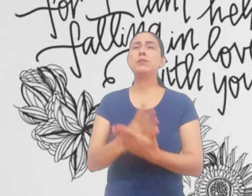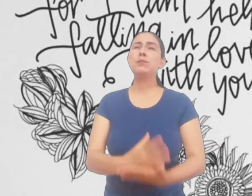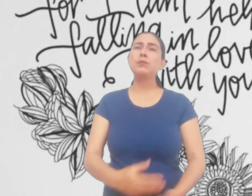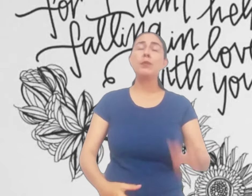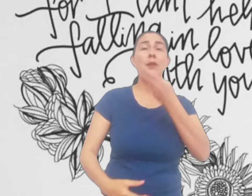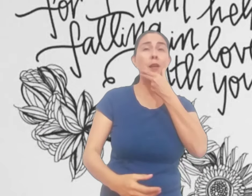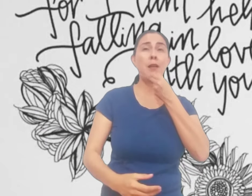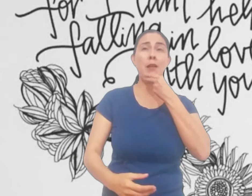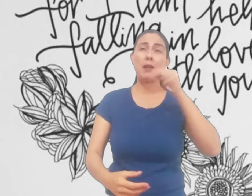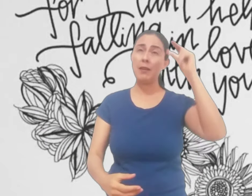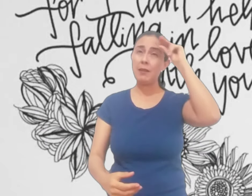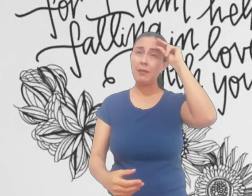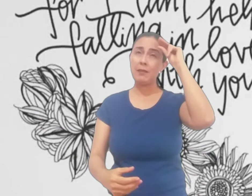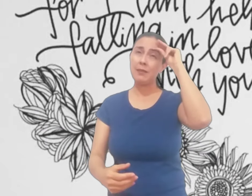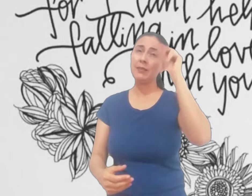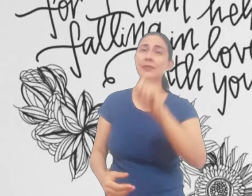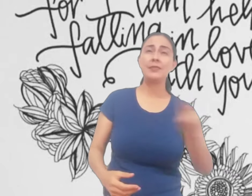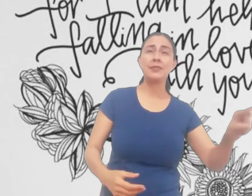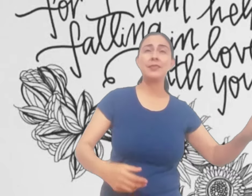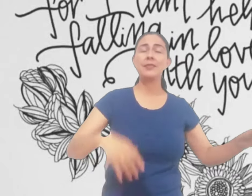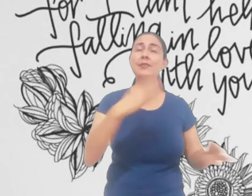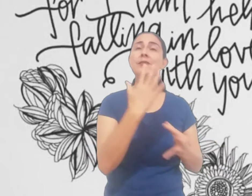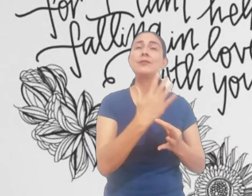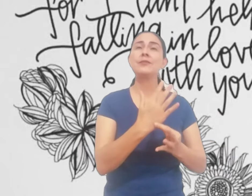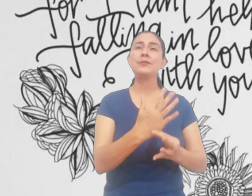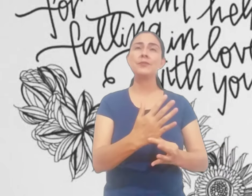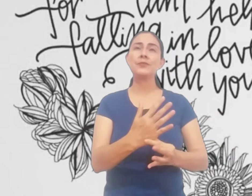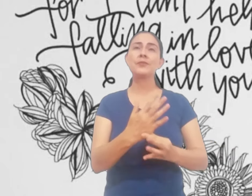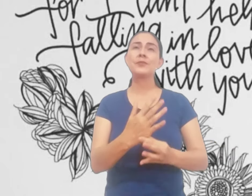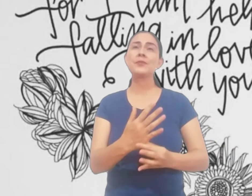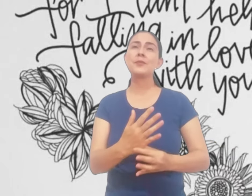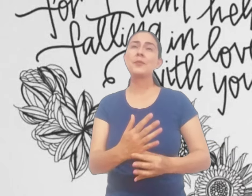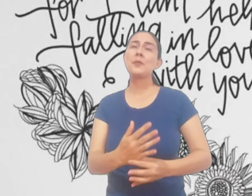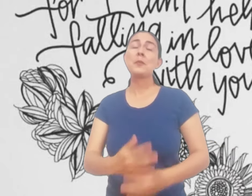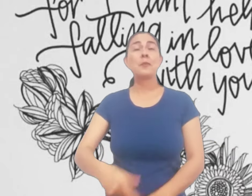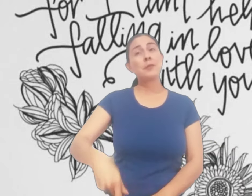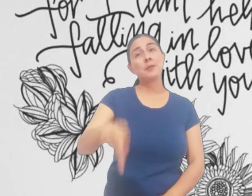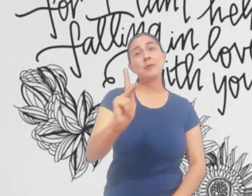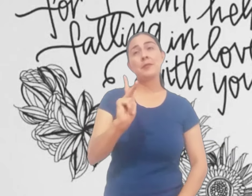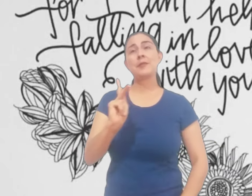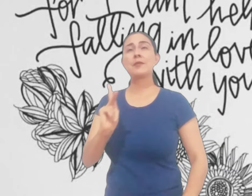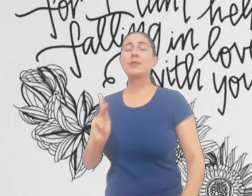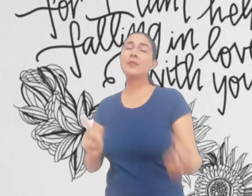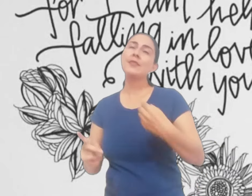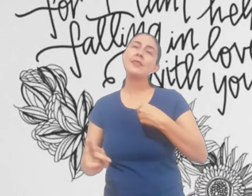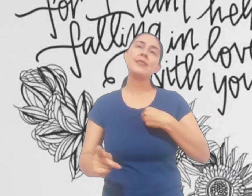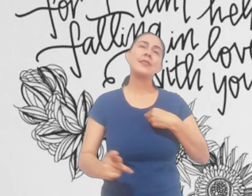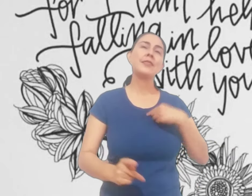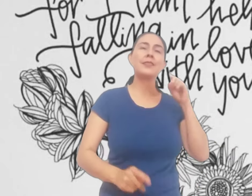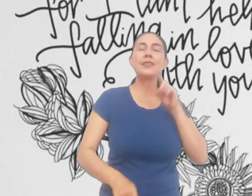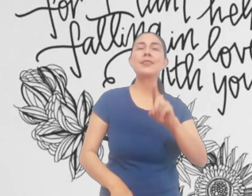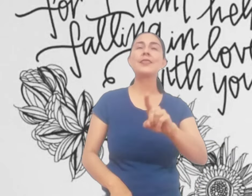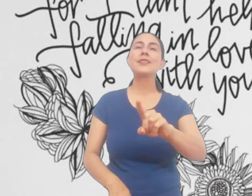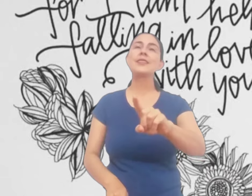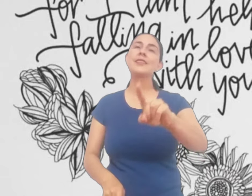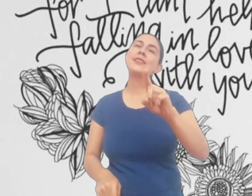rush in But I can't